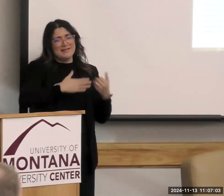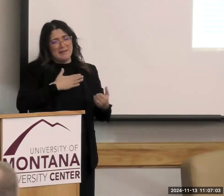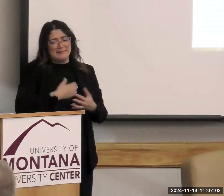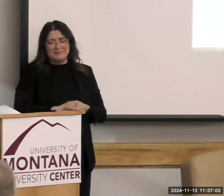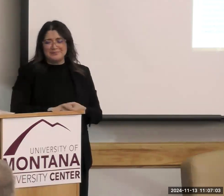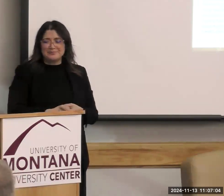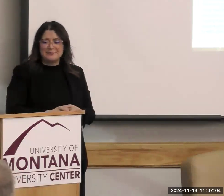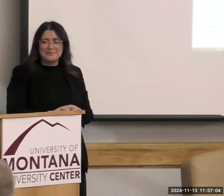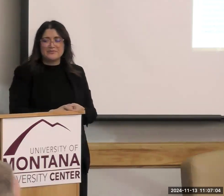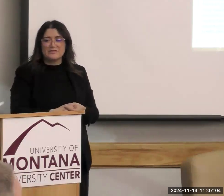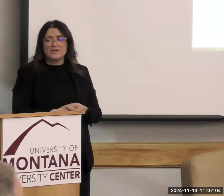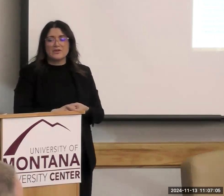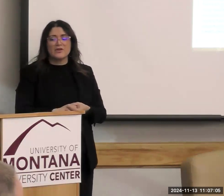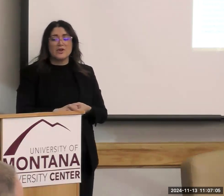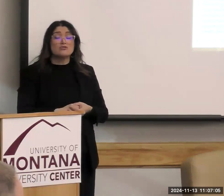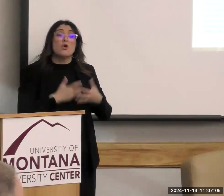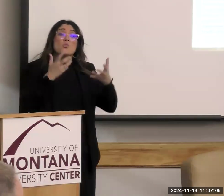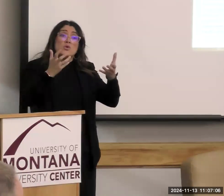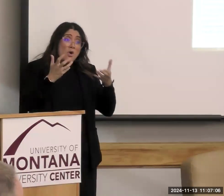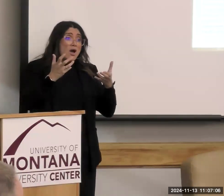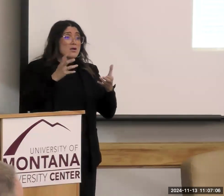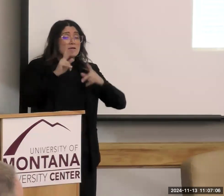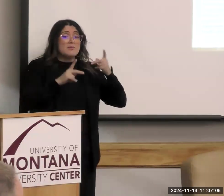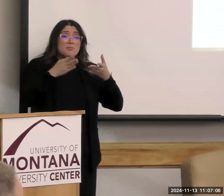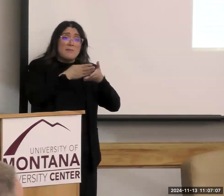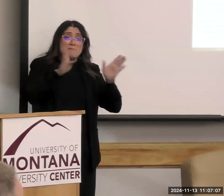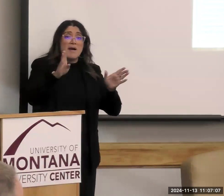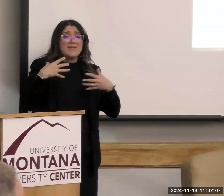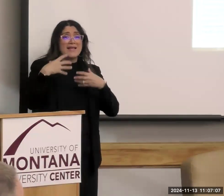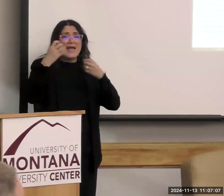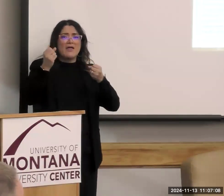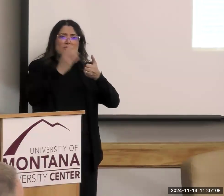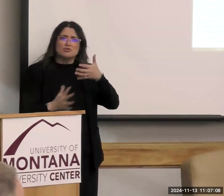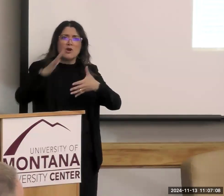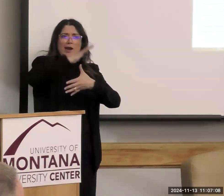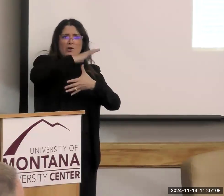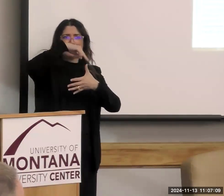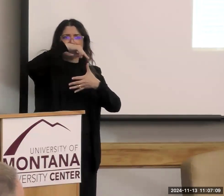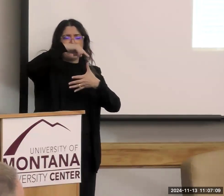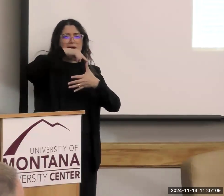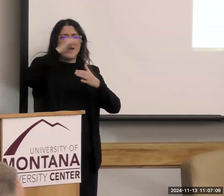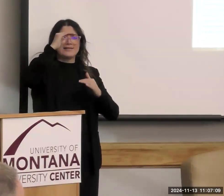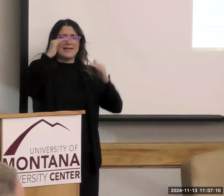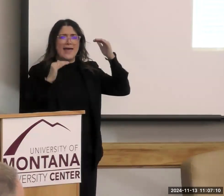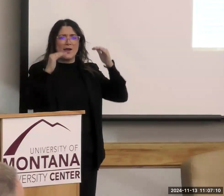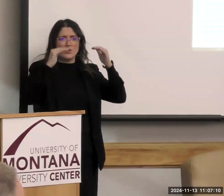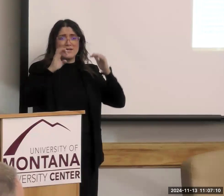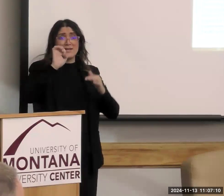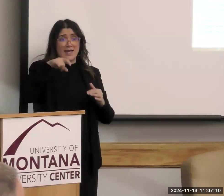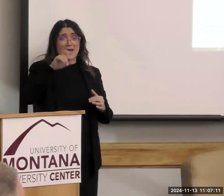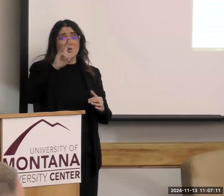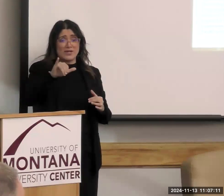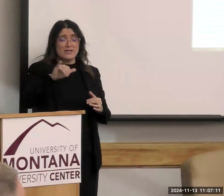So we want people in public health to prioritize equity every step of the way. Chris mentioned how